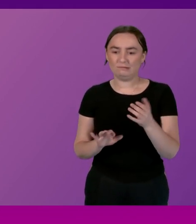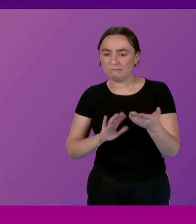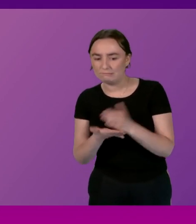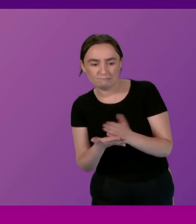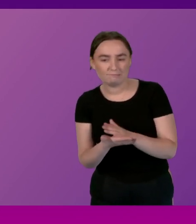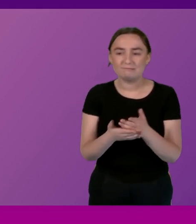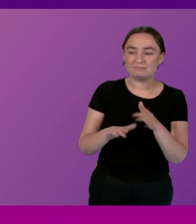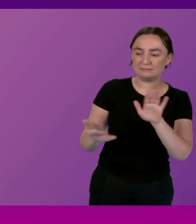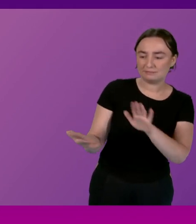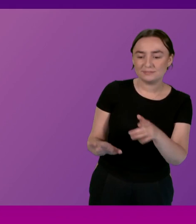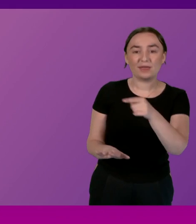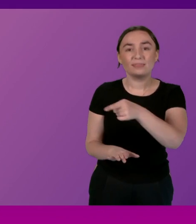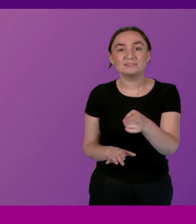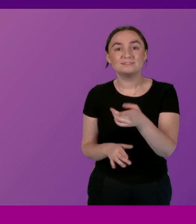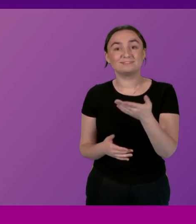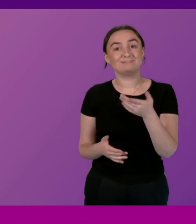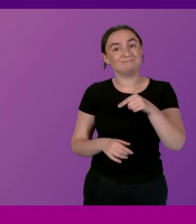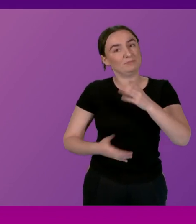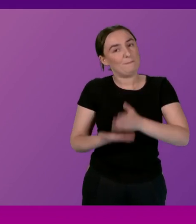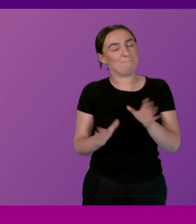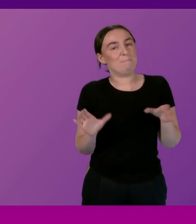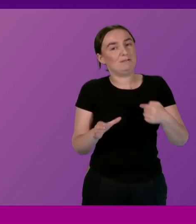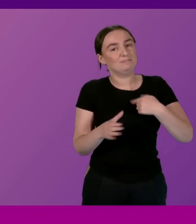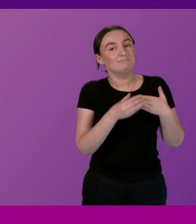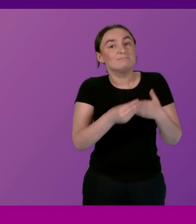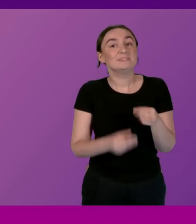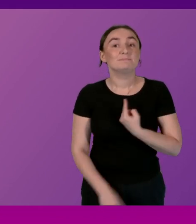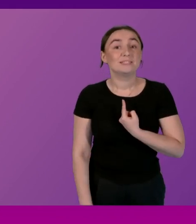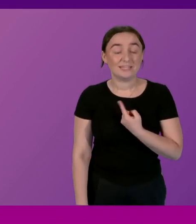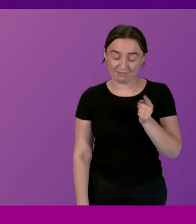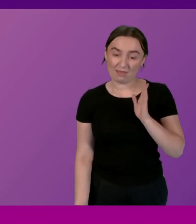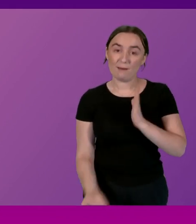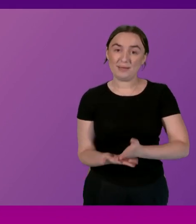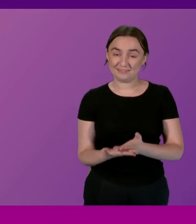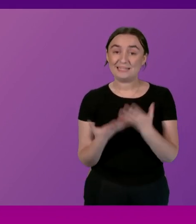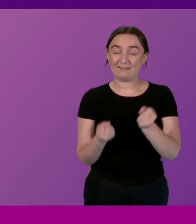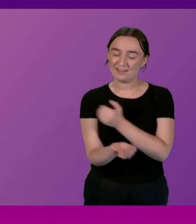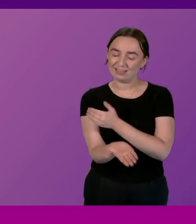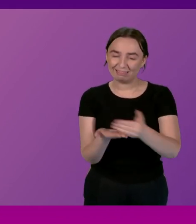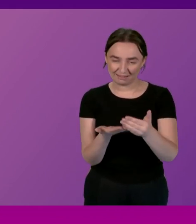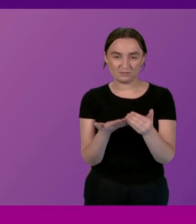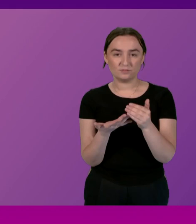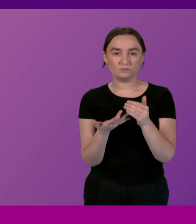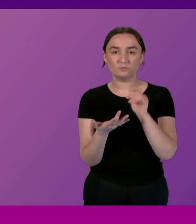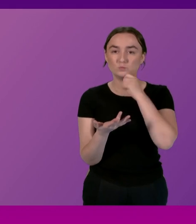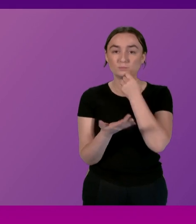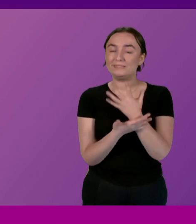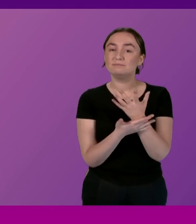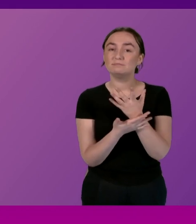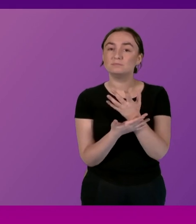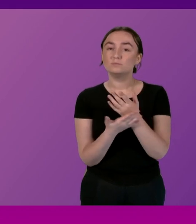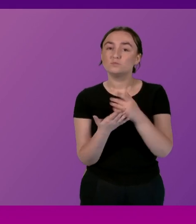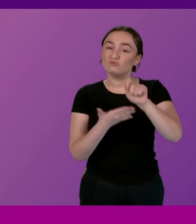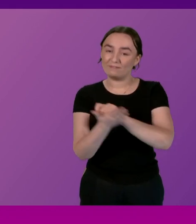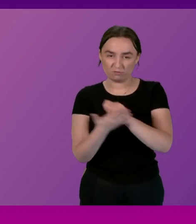fact that the party I lead has a clear mandate for a referendum on independence and that's something we'll continue